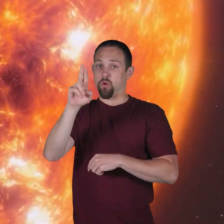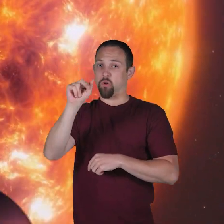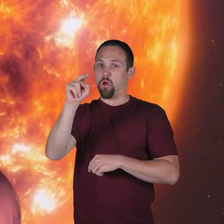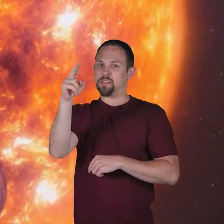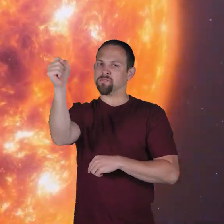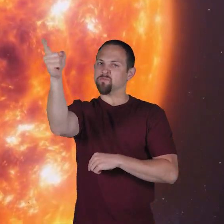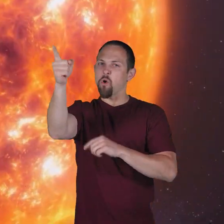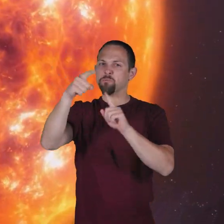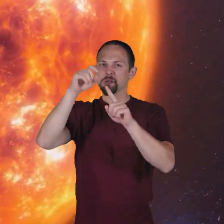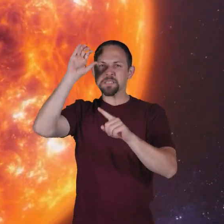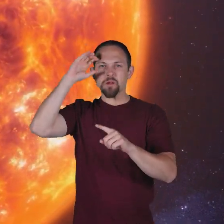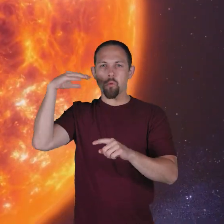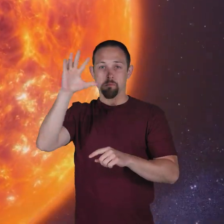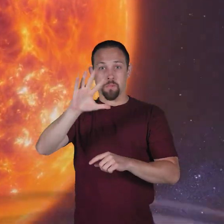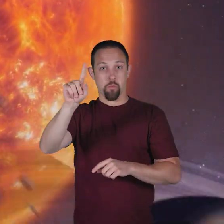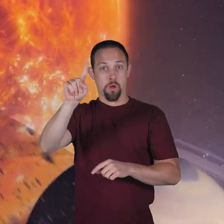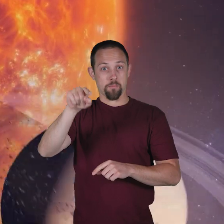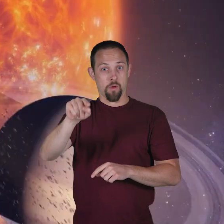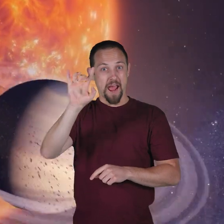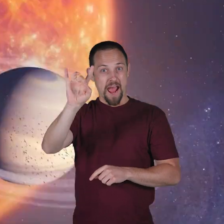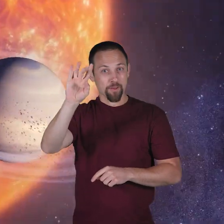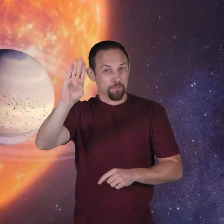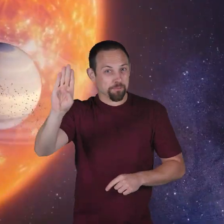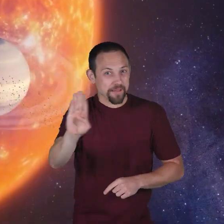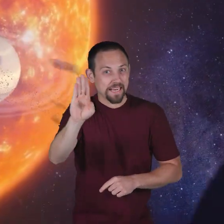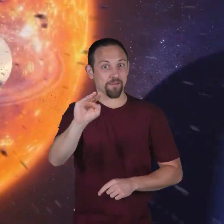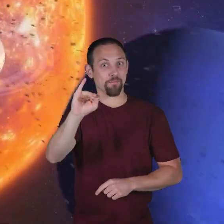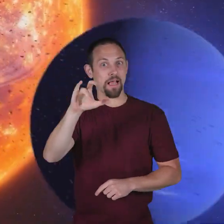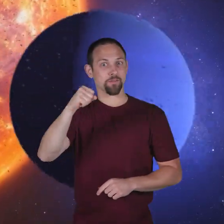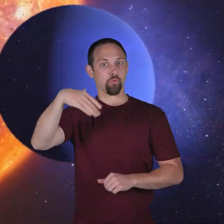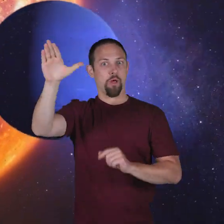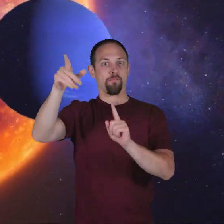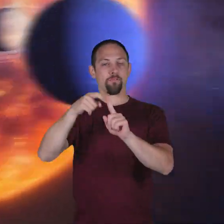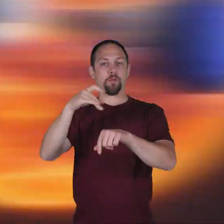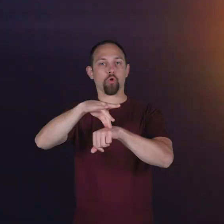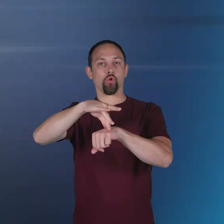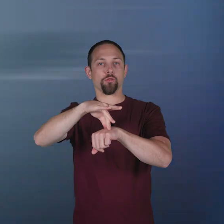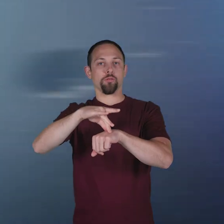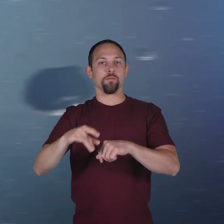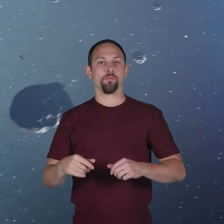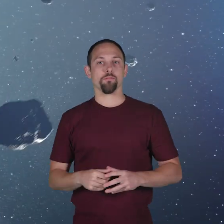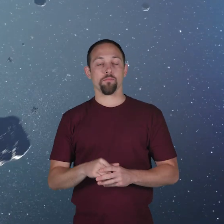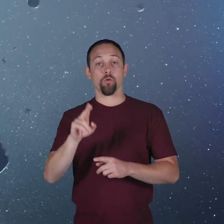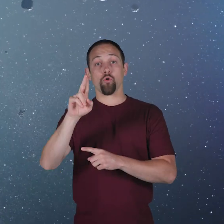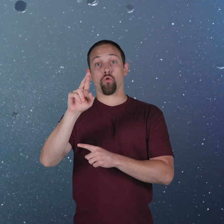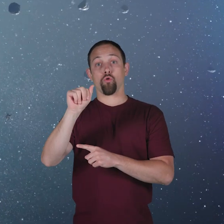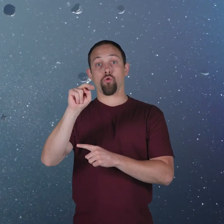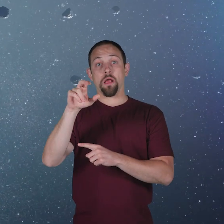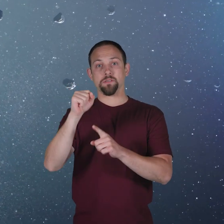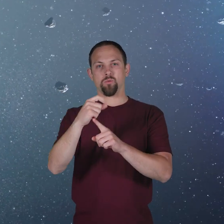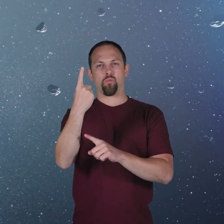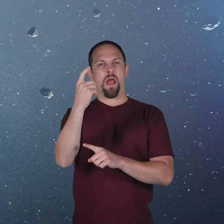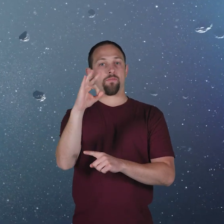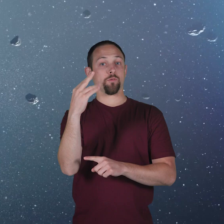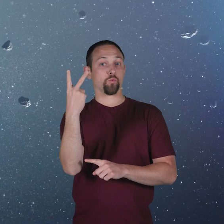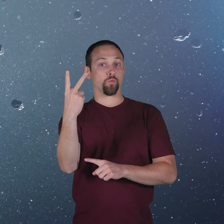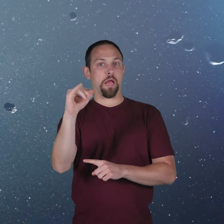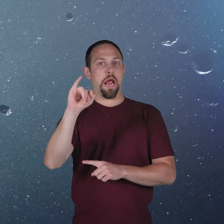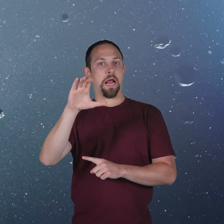Sun and about 1.8 billion miles away from Earth. Uranus is one of two ice giants in the solar